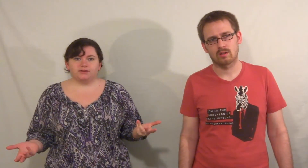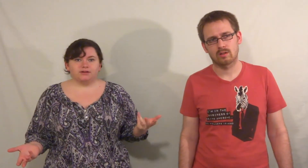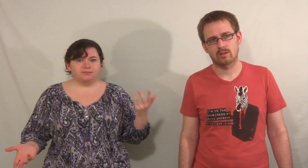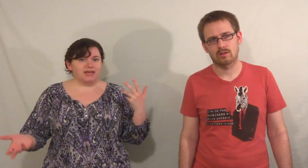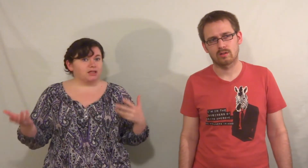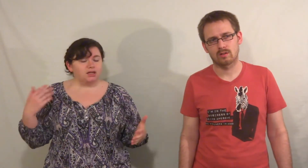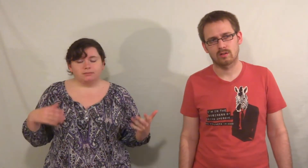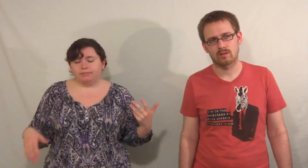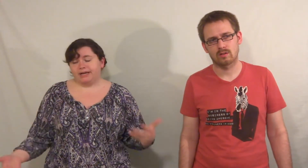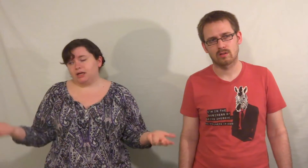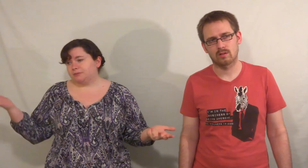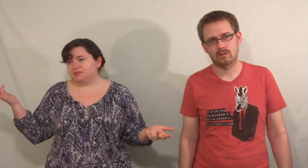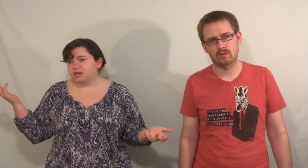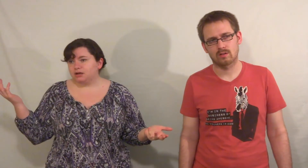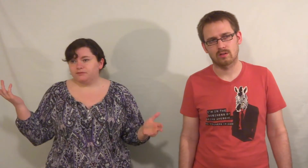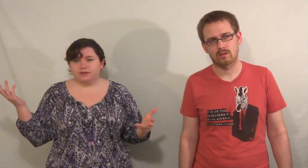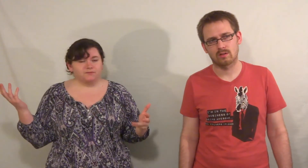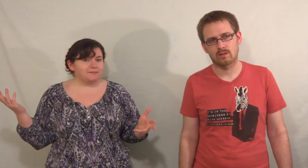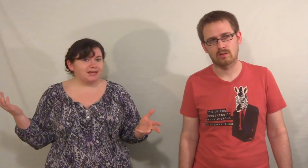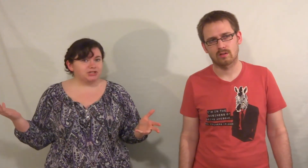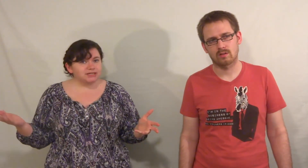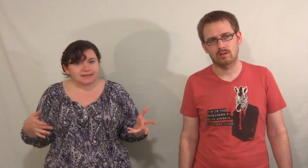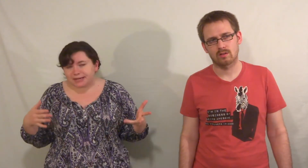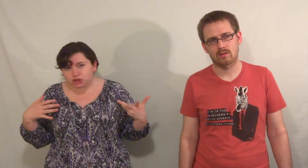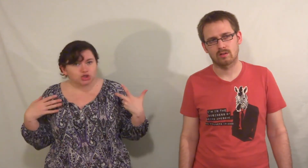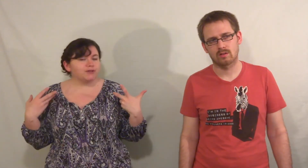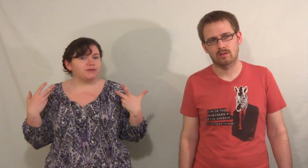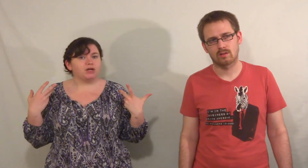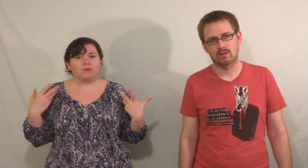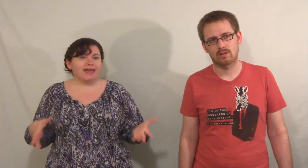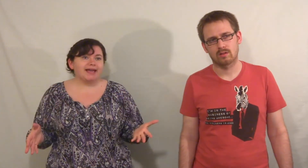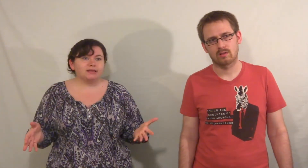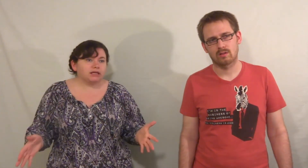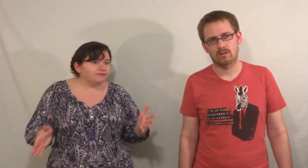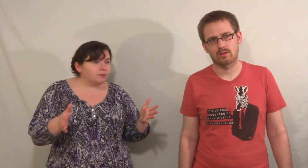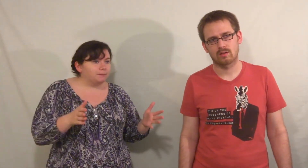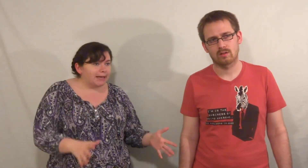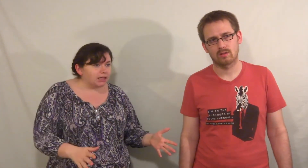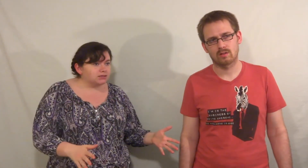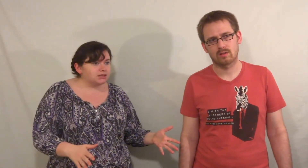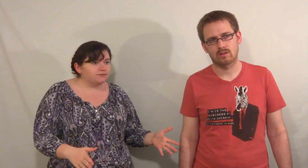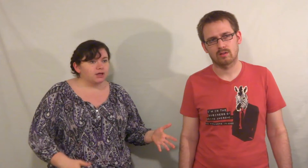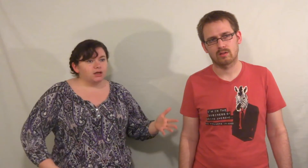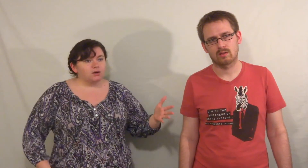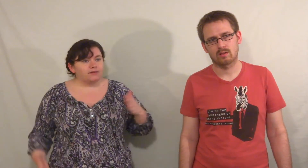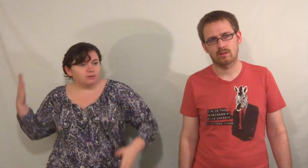make a lot of backups of information to make sure that they're okay and they can fall back on stuff, or they will